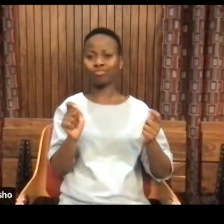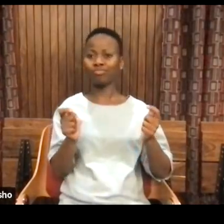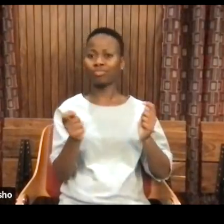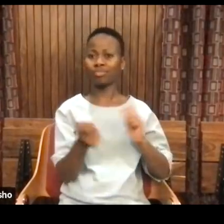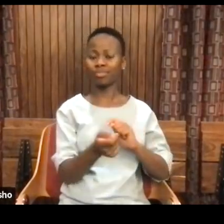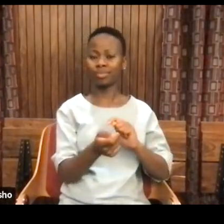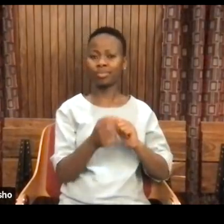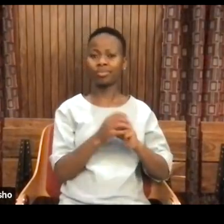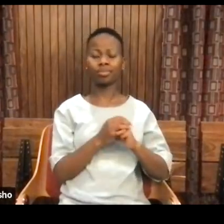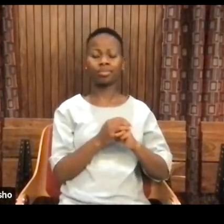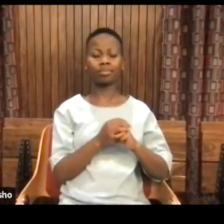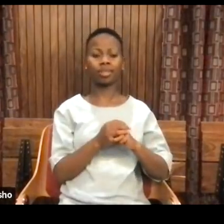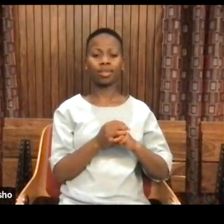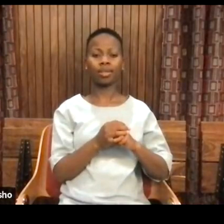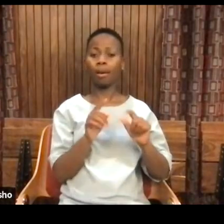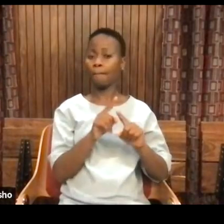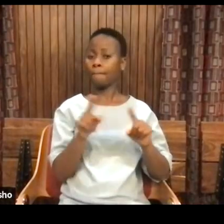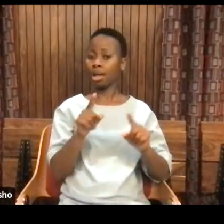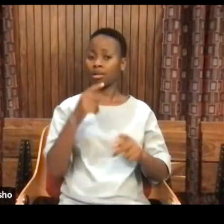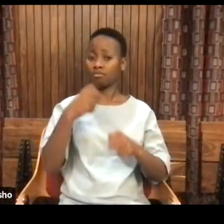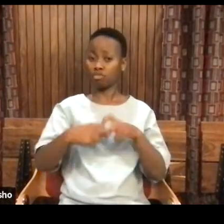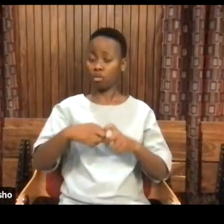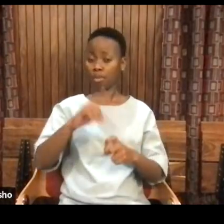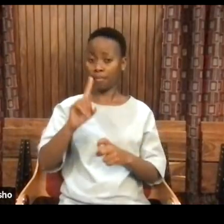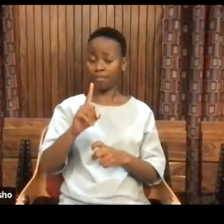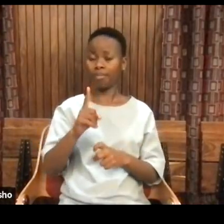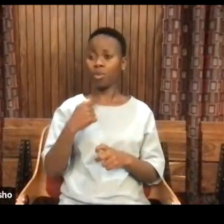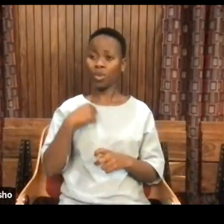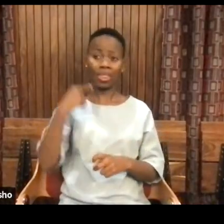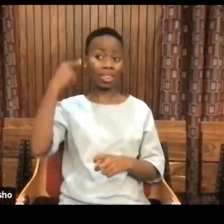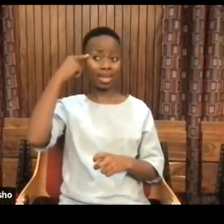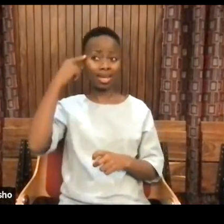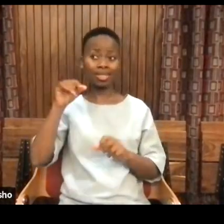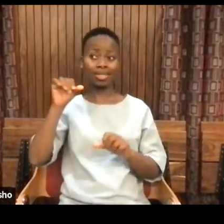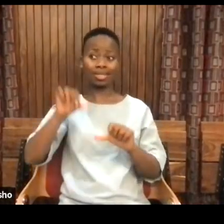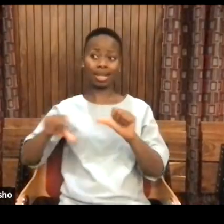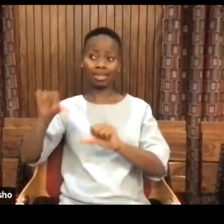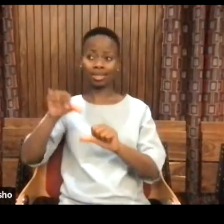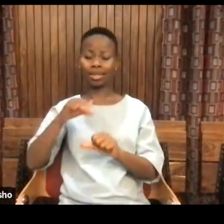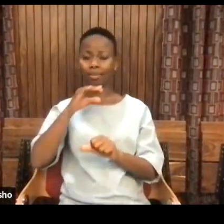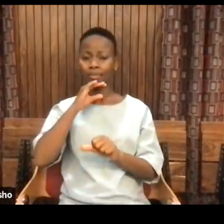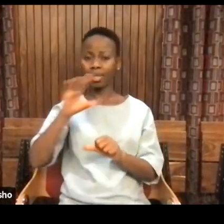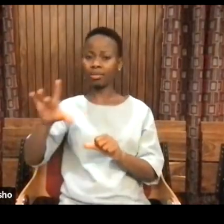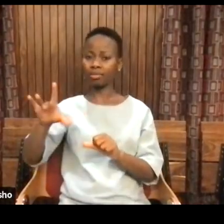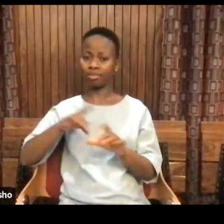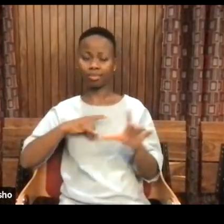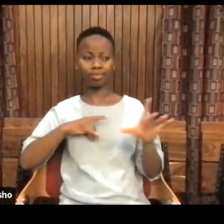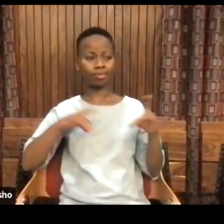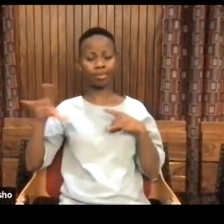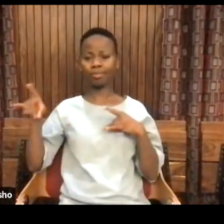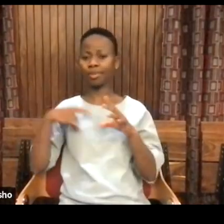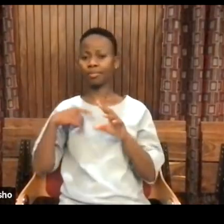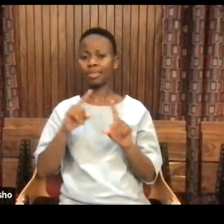of the problem with how many of us think of science is when we inherit models of purity.